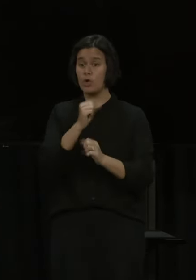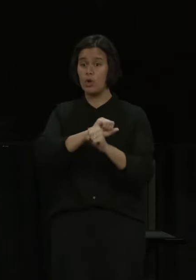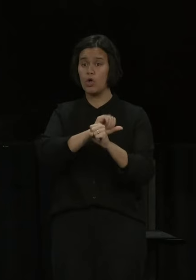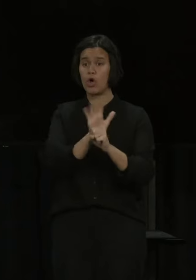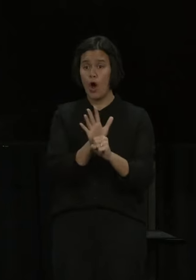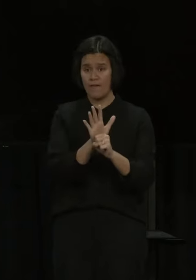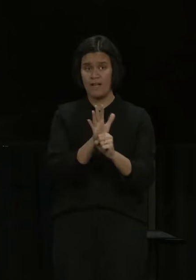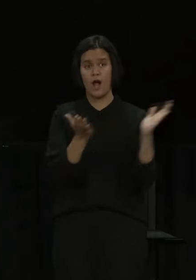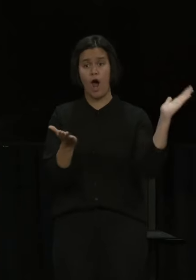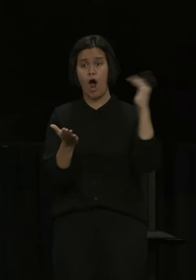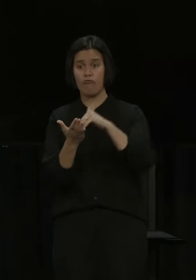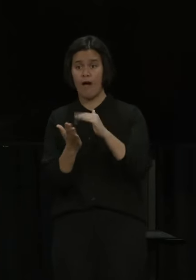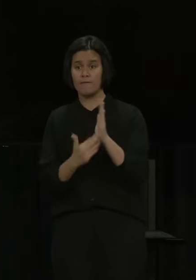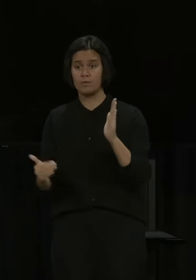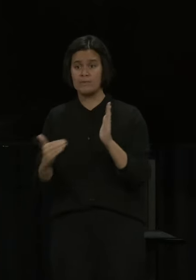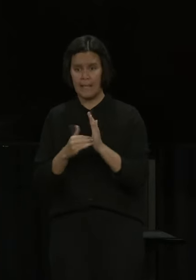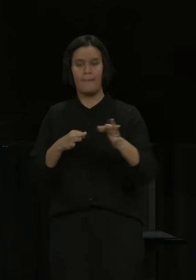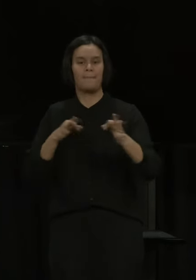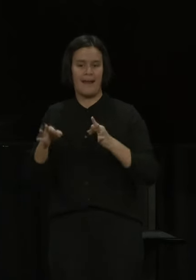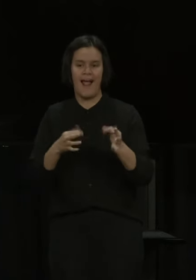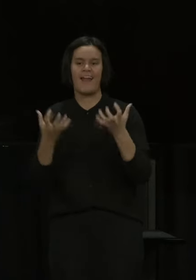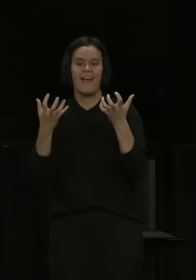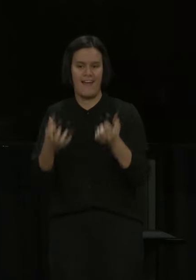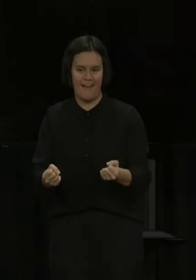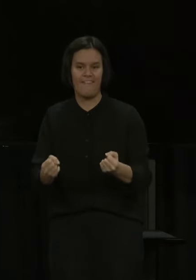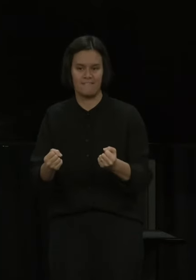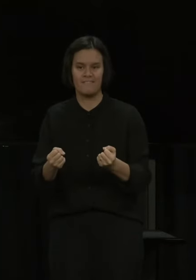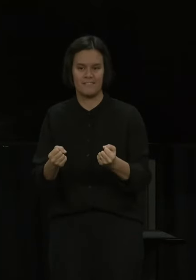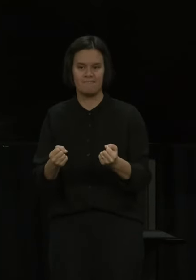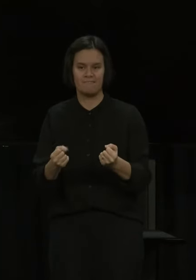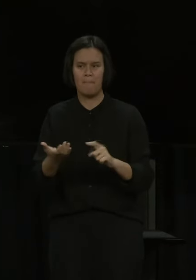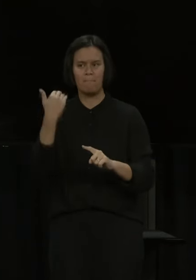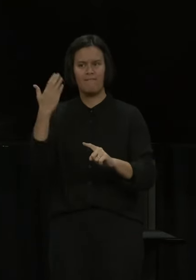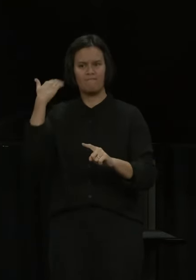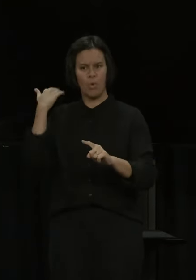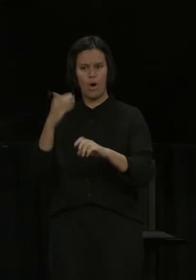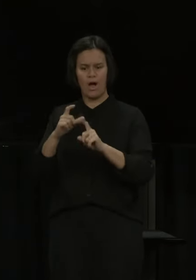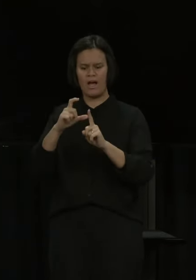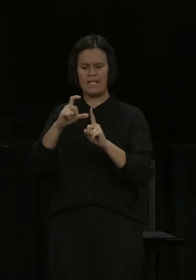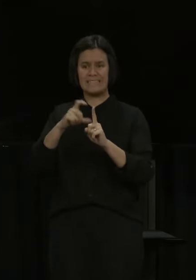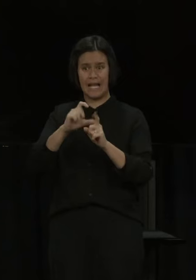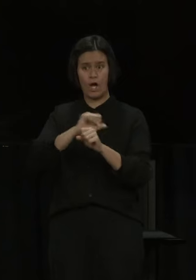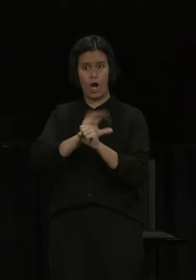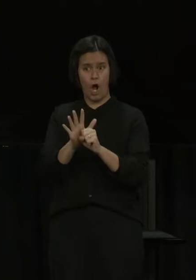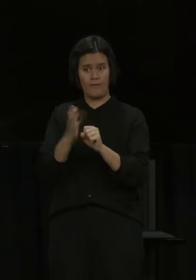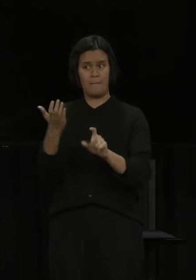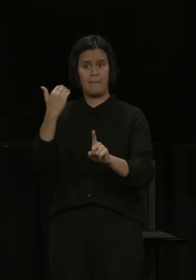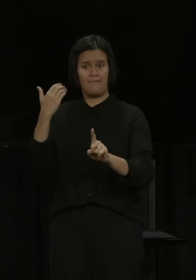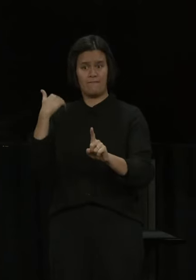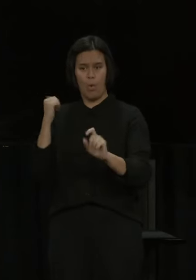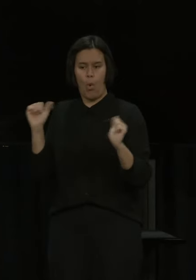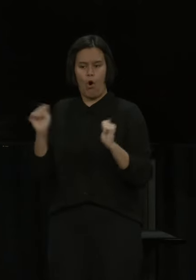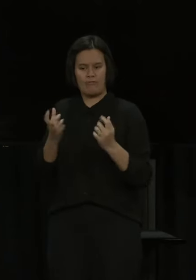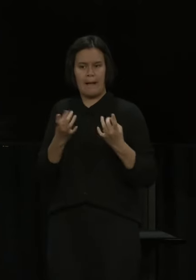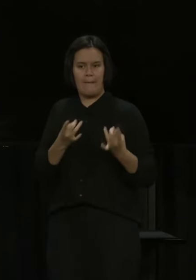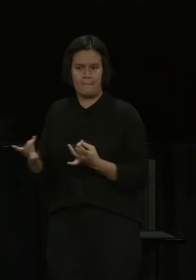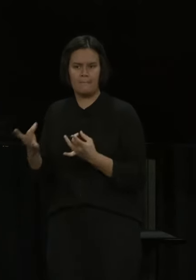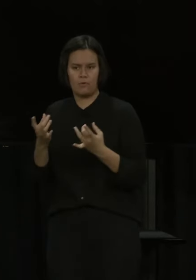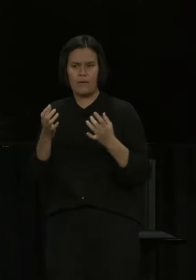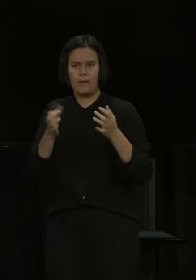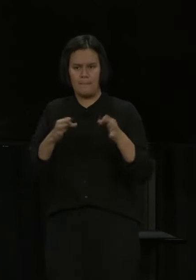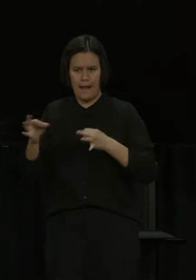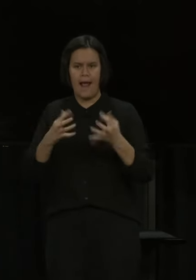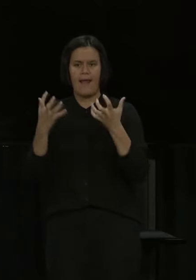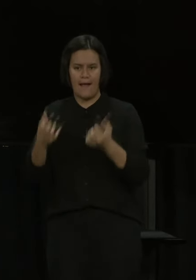-19 entering in New Zealand remains the same as it has been for previous variants in that we are ready and we have plans in place.